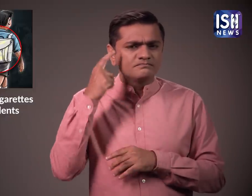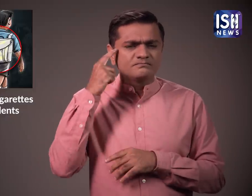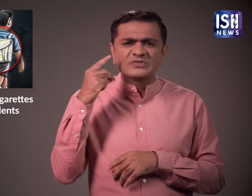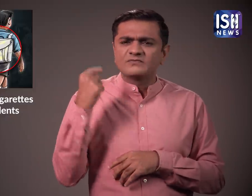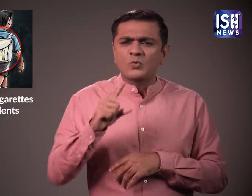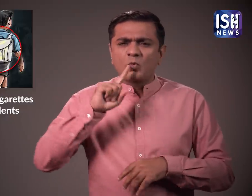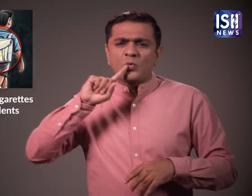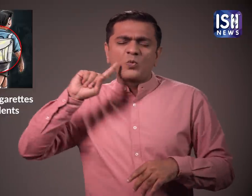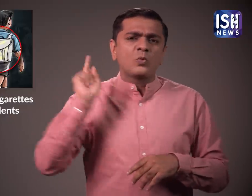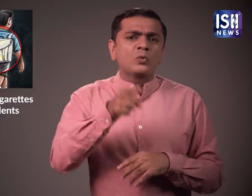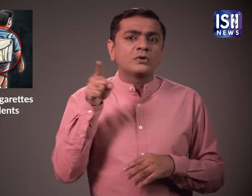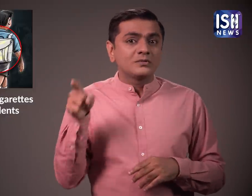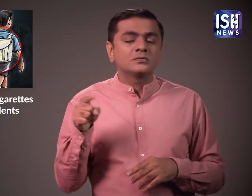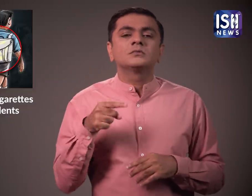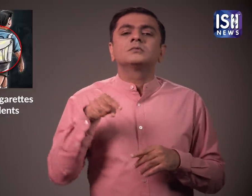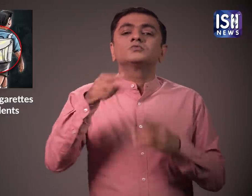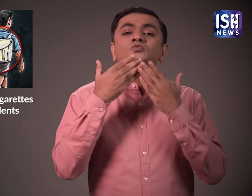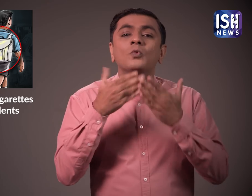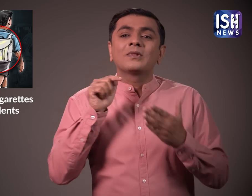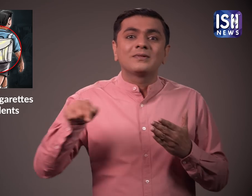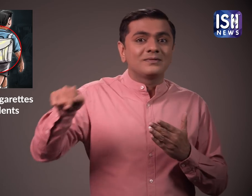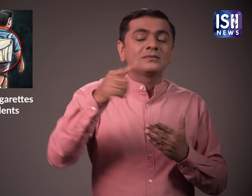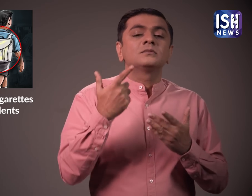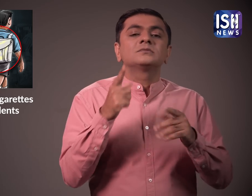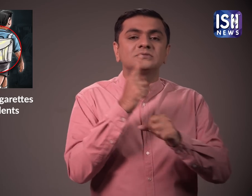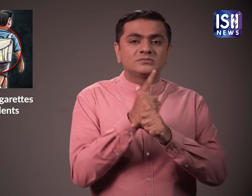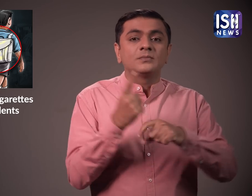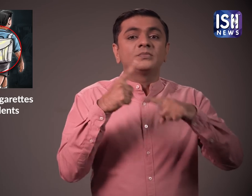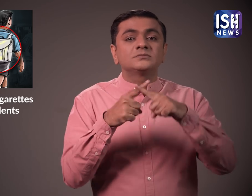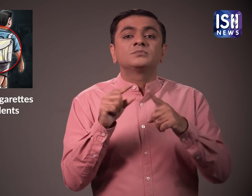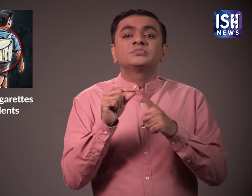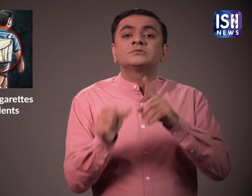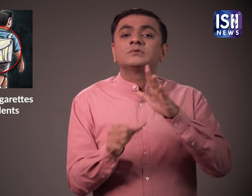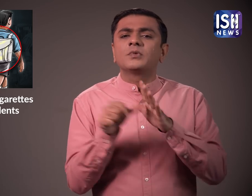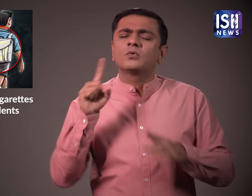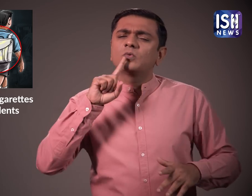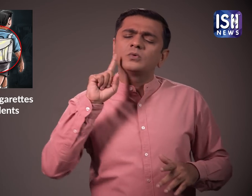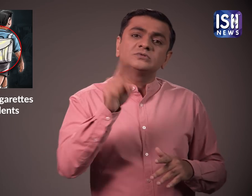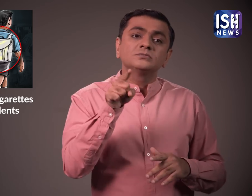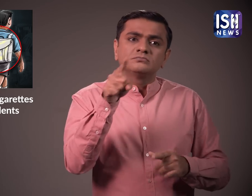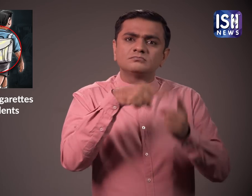And ordered the principals and teachers to strictly check the bags of students in class 8, 9 and 10.